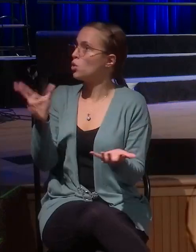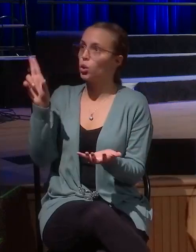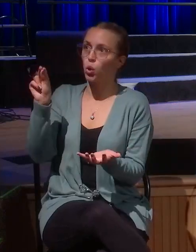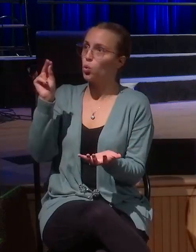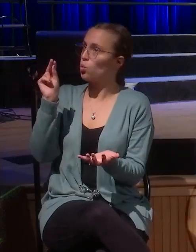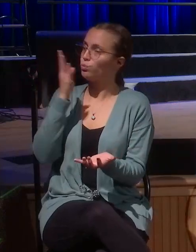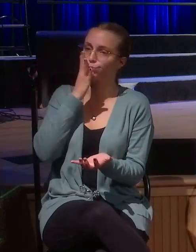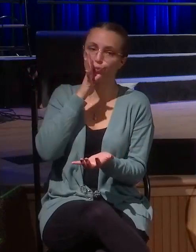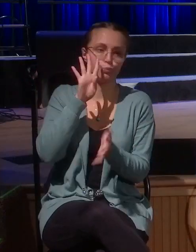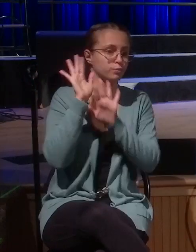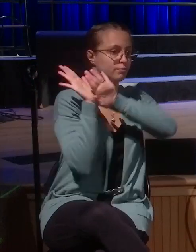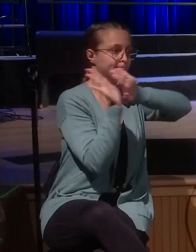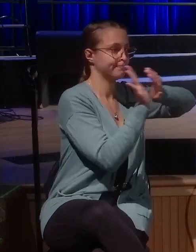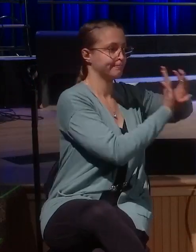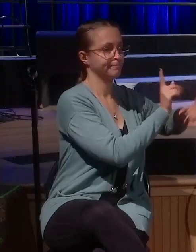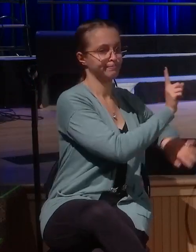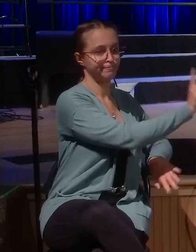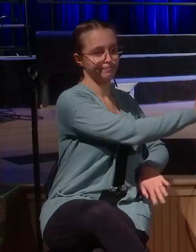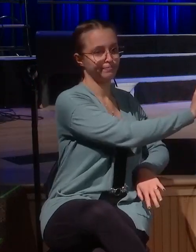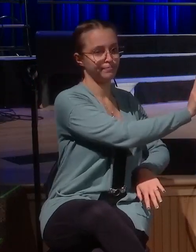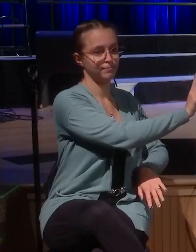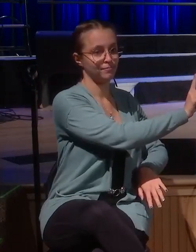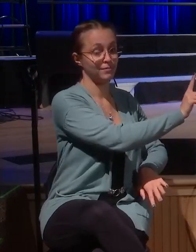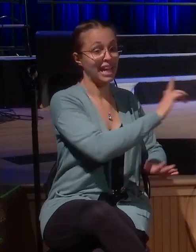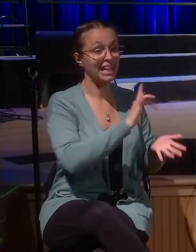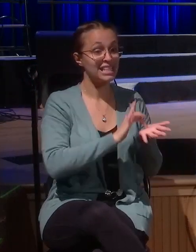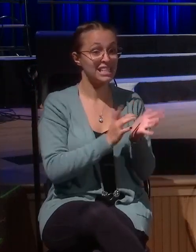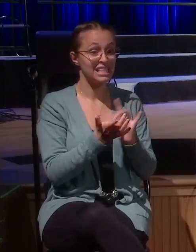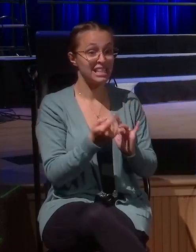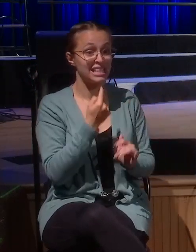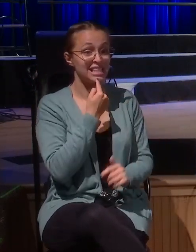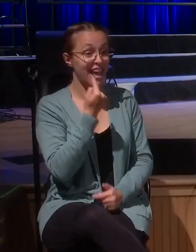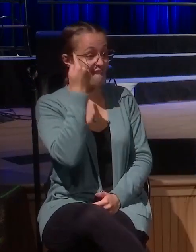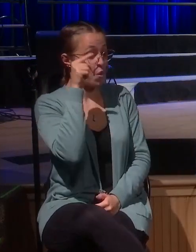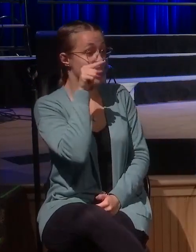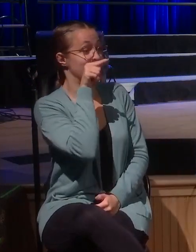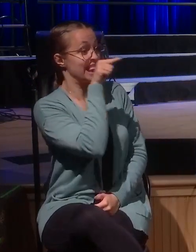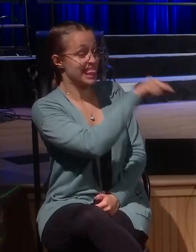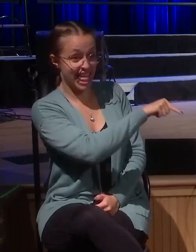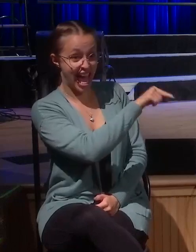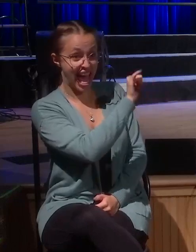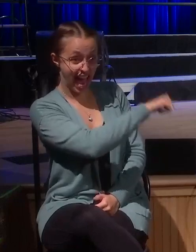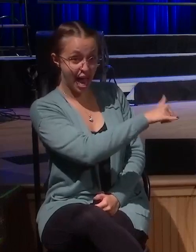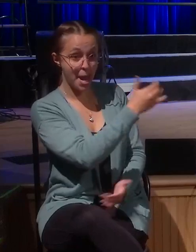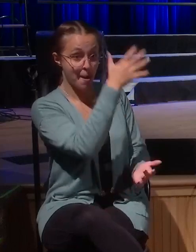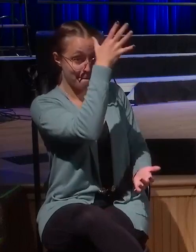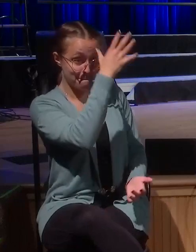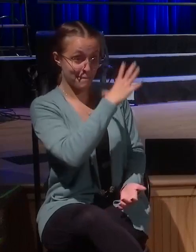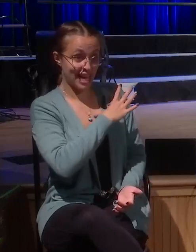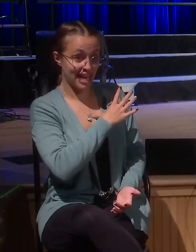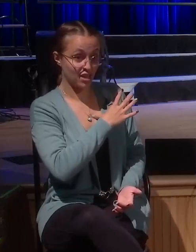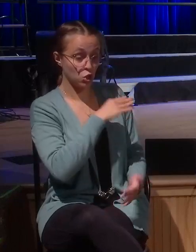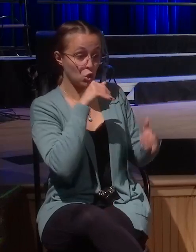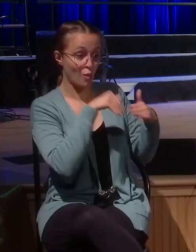life, he can't let go of it. And Jesus says, for this man to enter the kingdom of God is impossible with man.